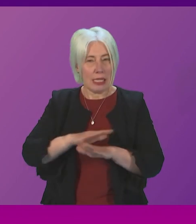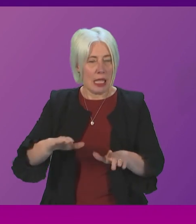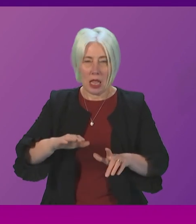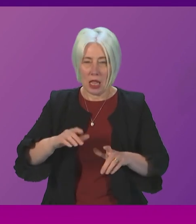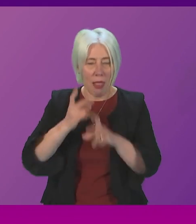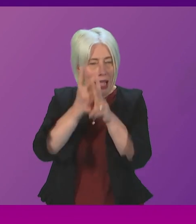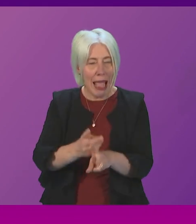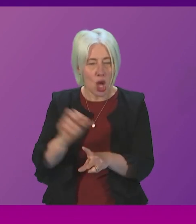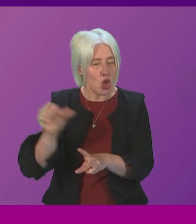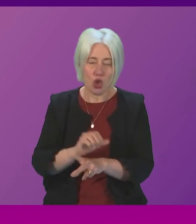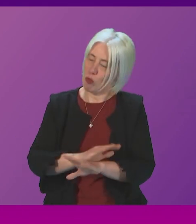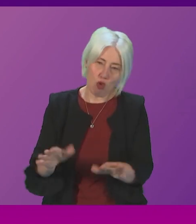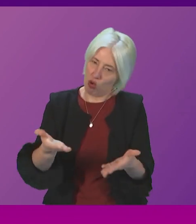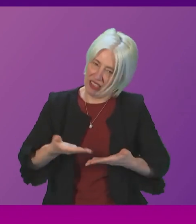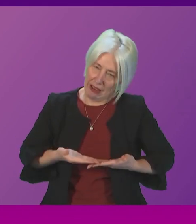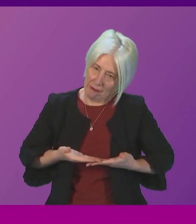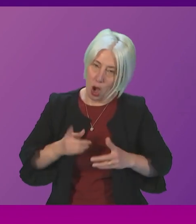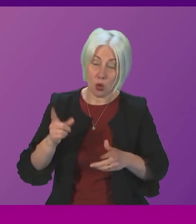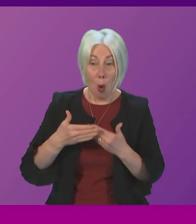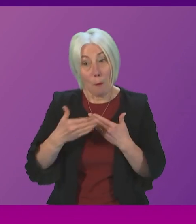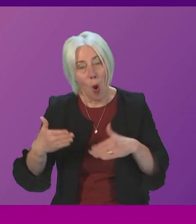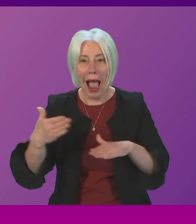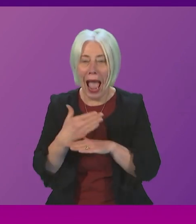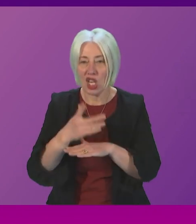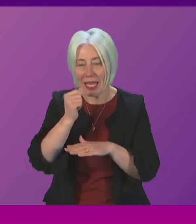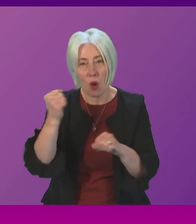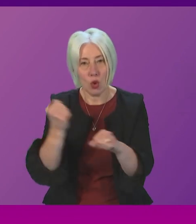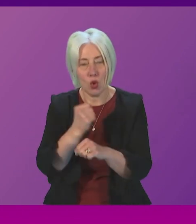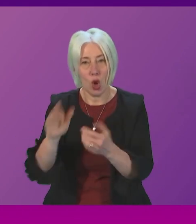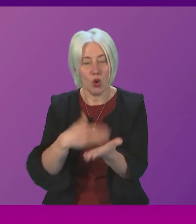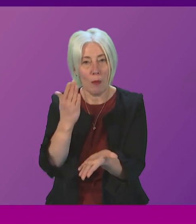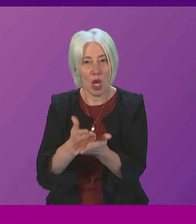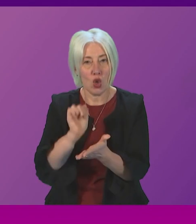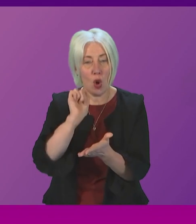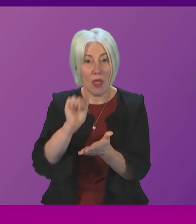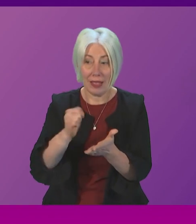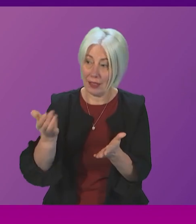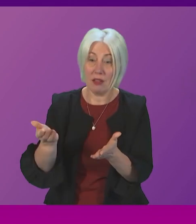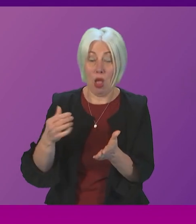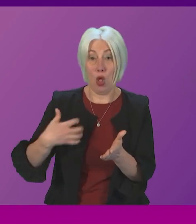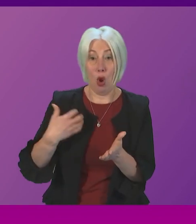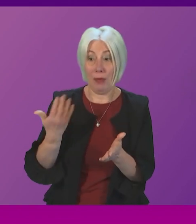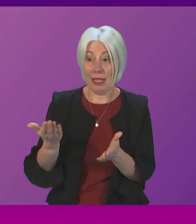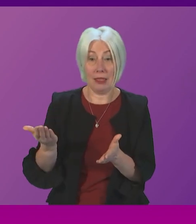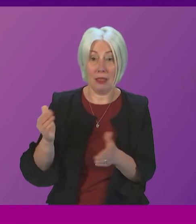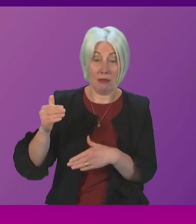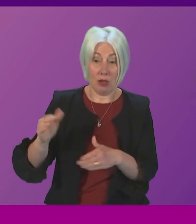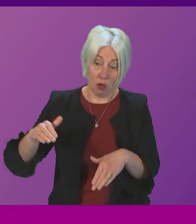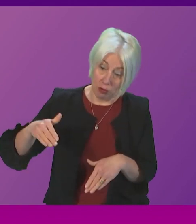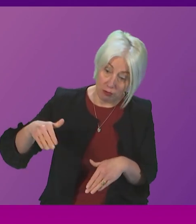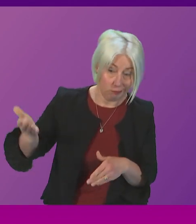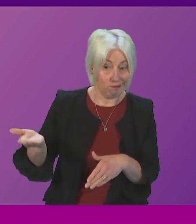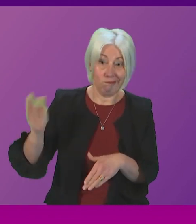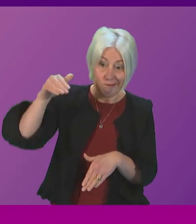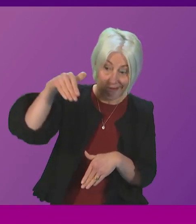they deserve First Minister, what further action can be put in place to ensure that this upturn in complaints is rectified as a matter of